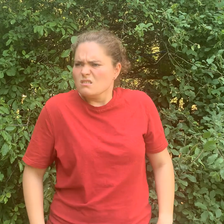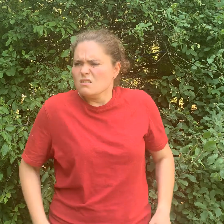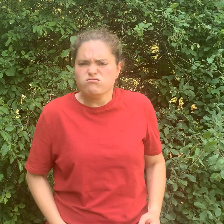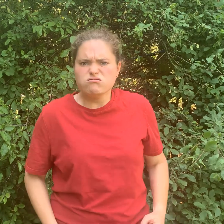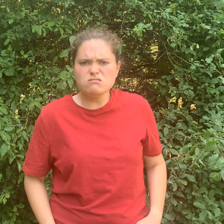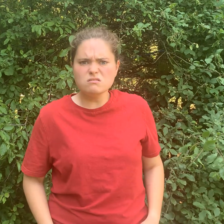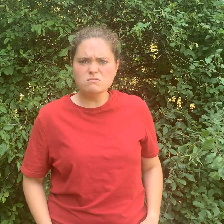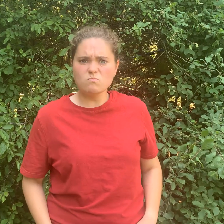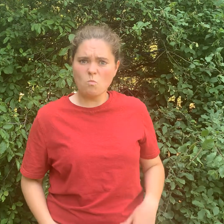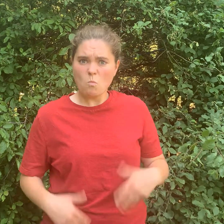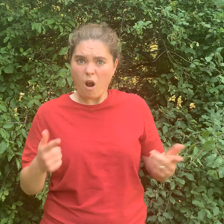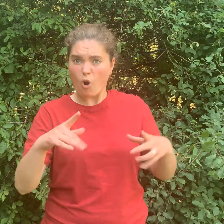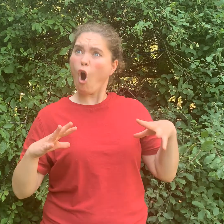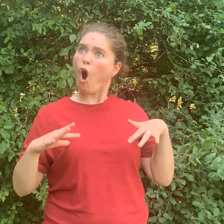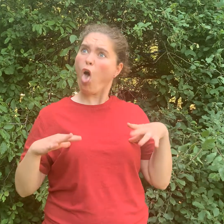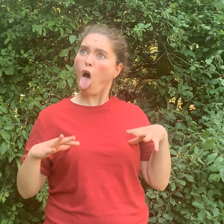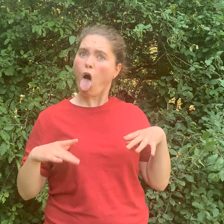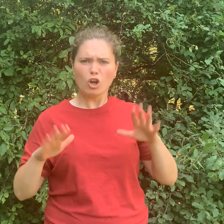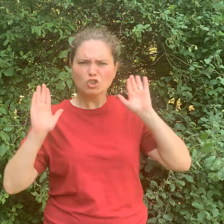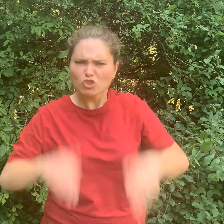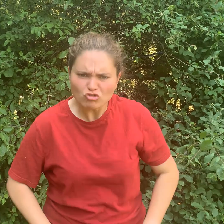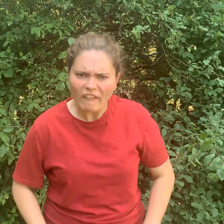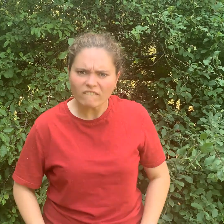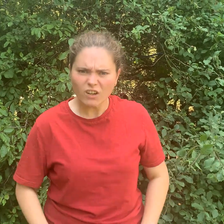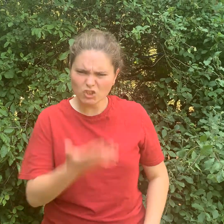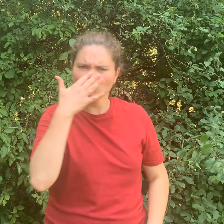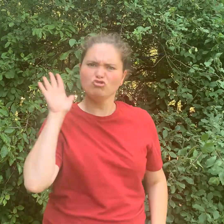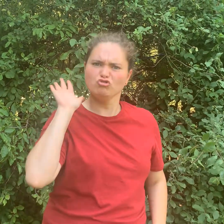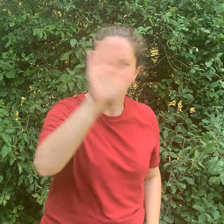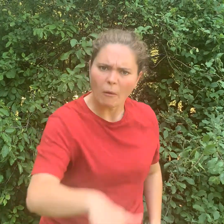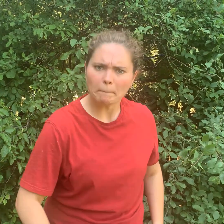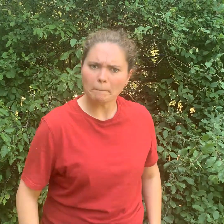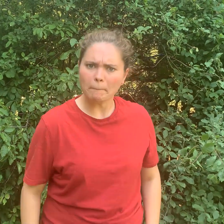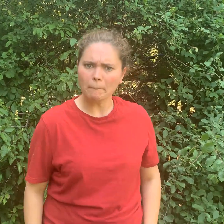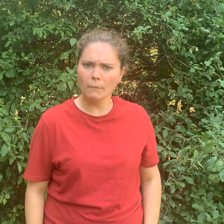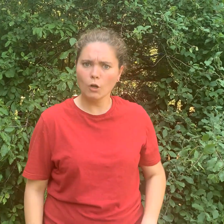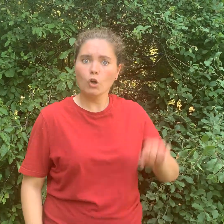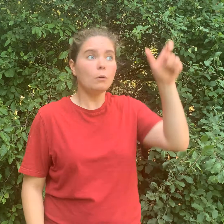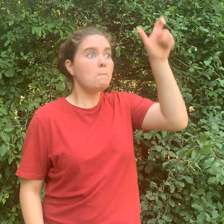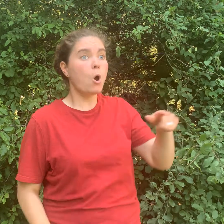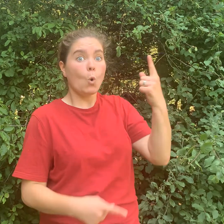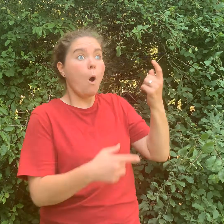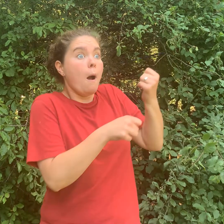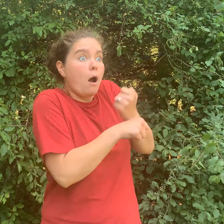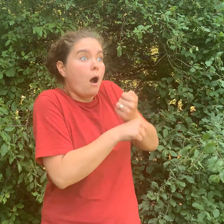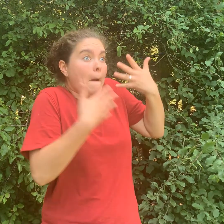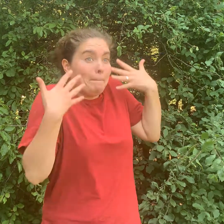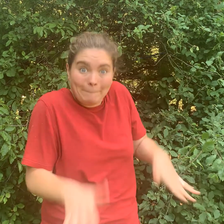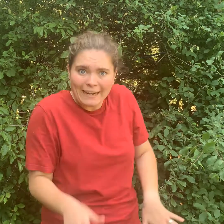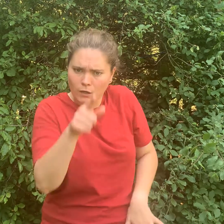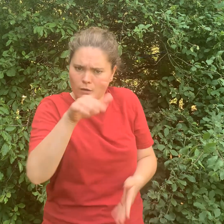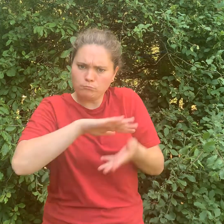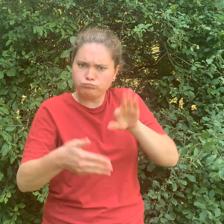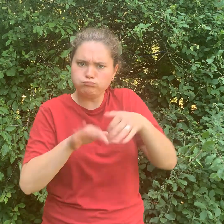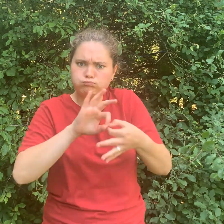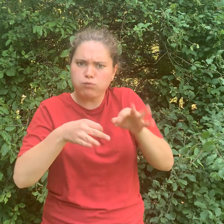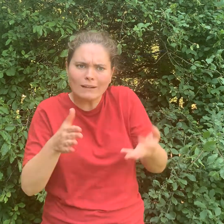Well, if you've been just lazy, you should be ashamed. Whoever made those